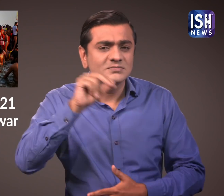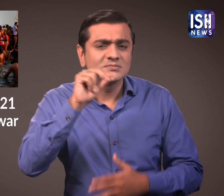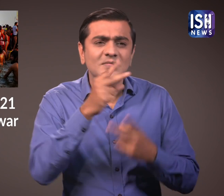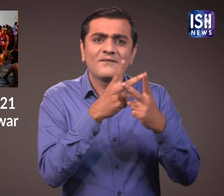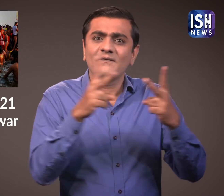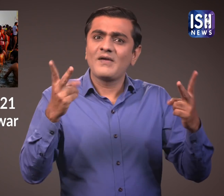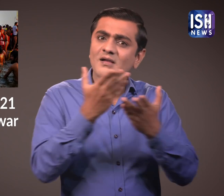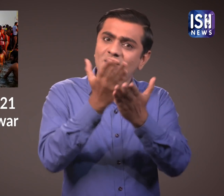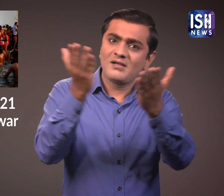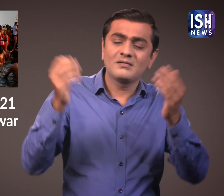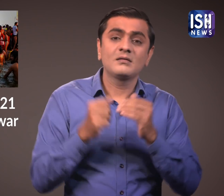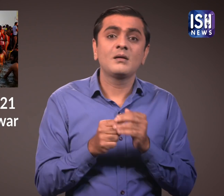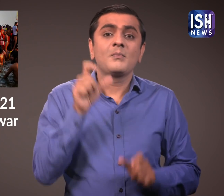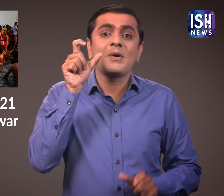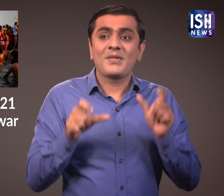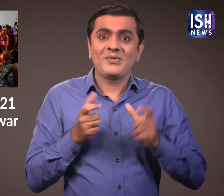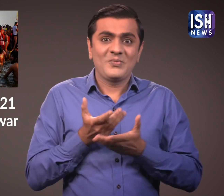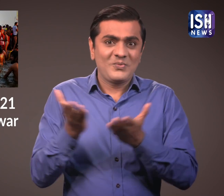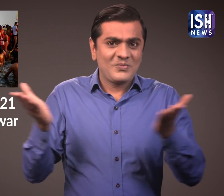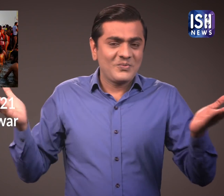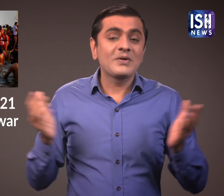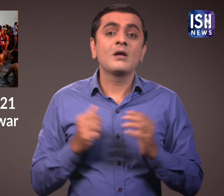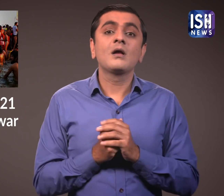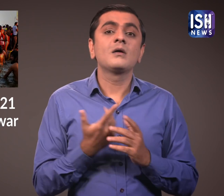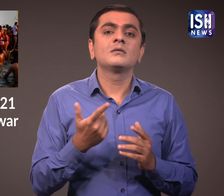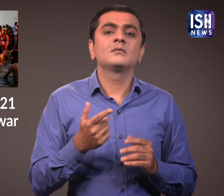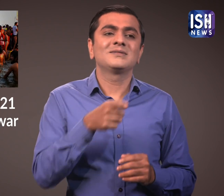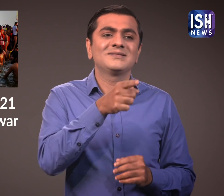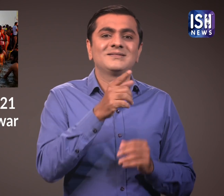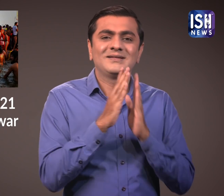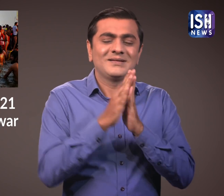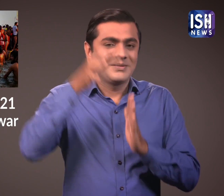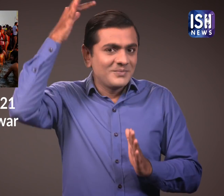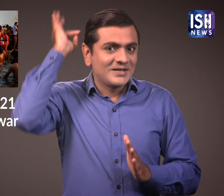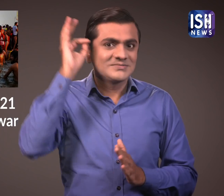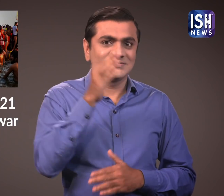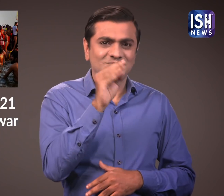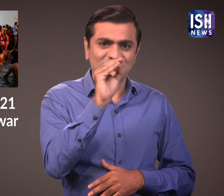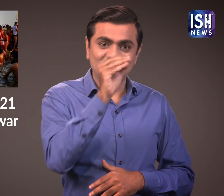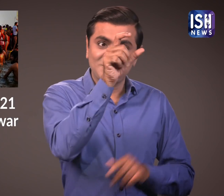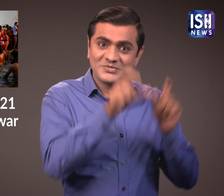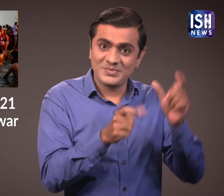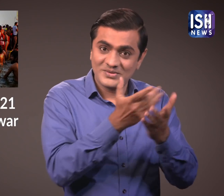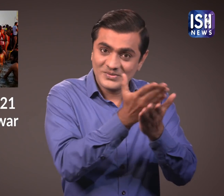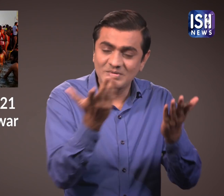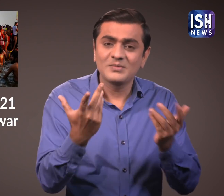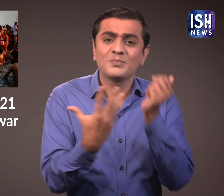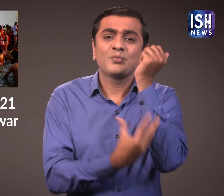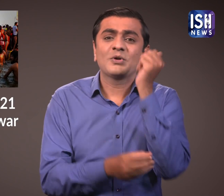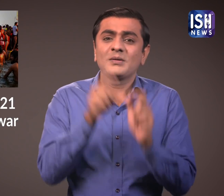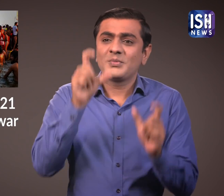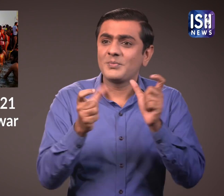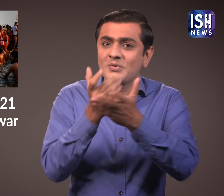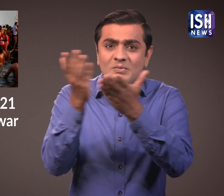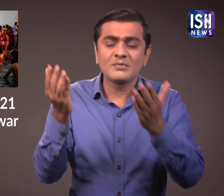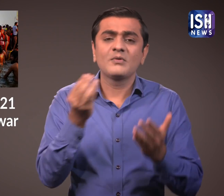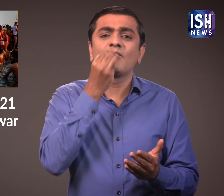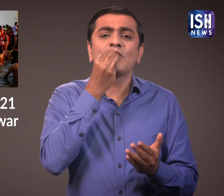discourses, mass feedings of monks or the poor and people enjoy to the